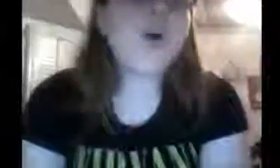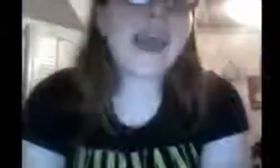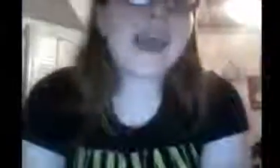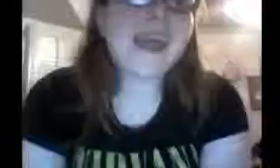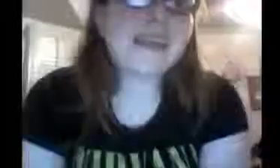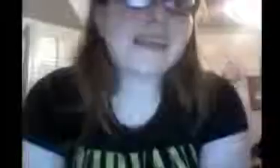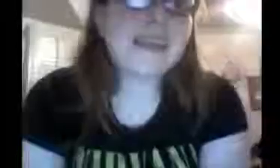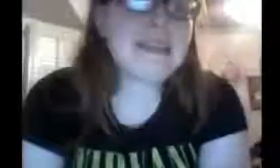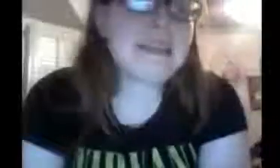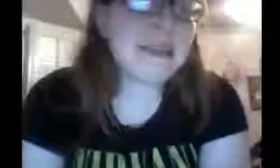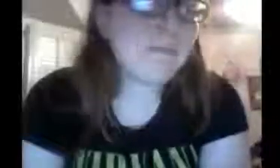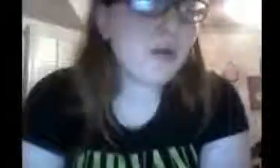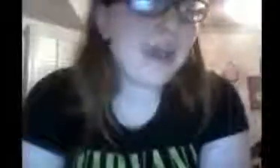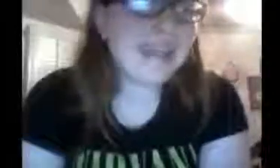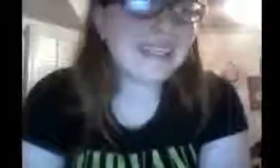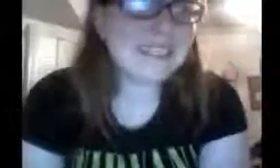Okay. Number eight.